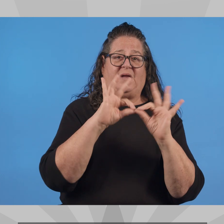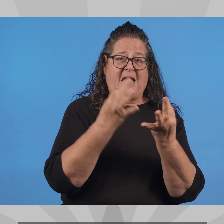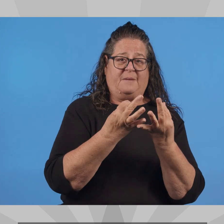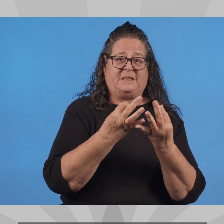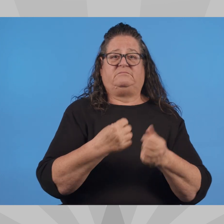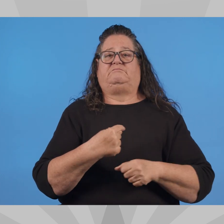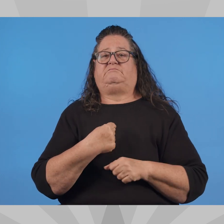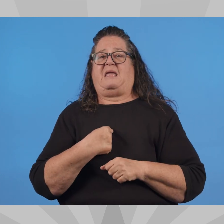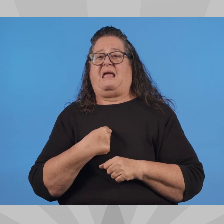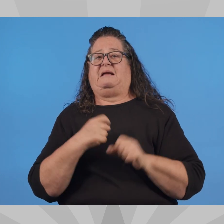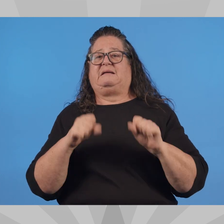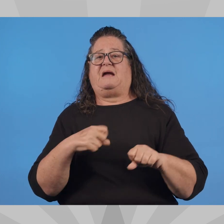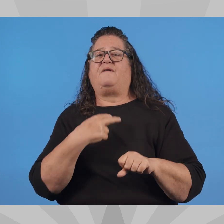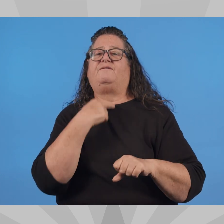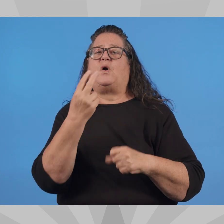families.